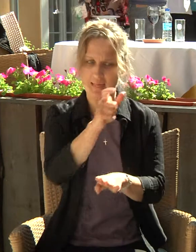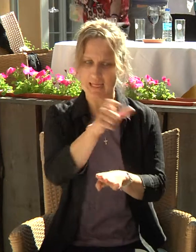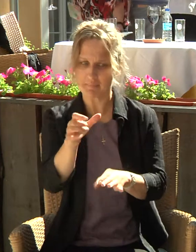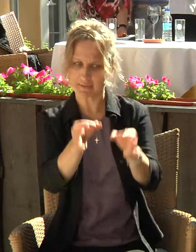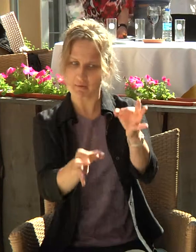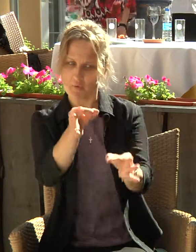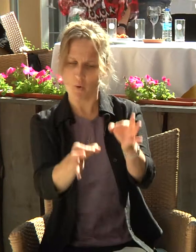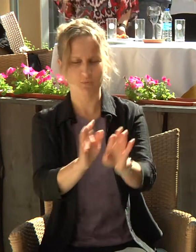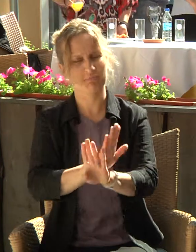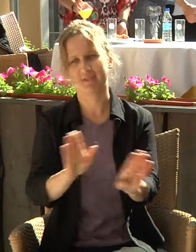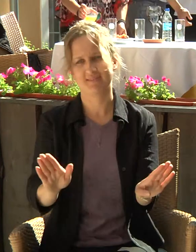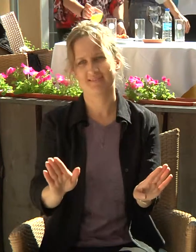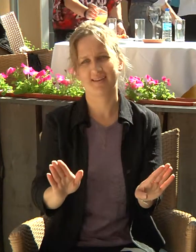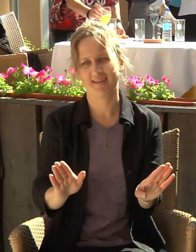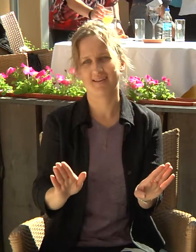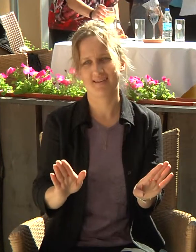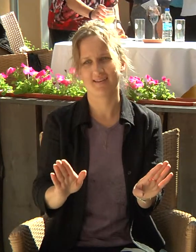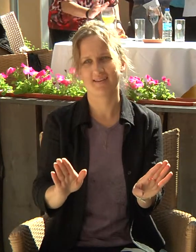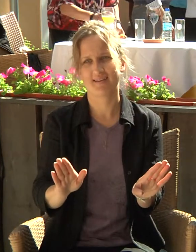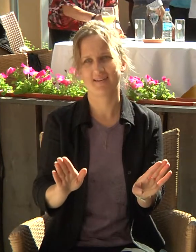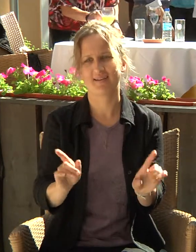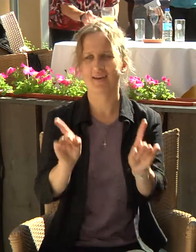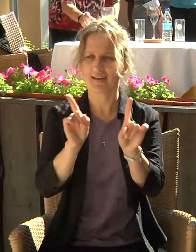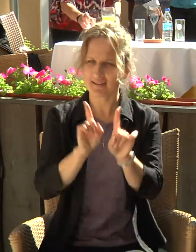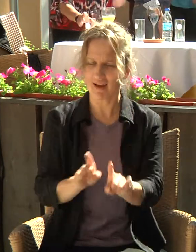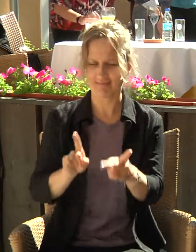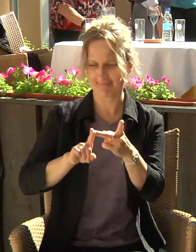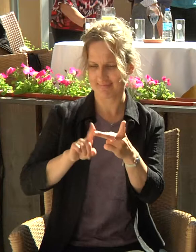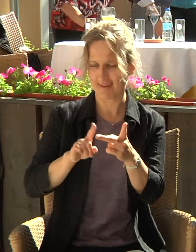and that people are equal.